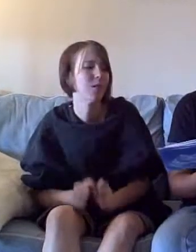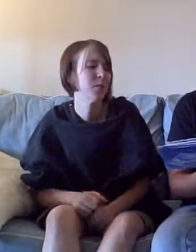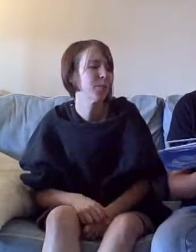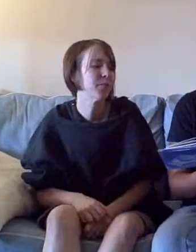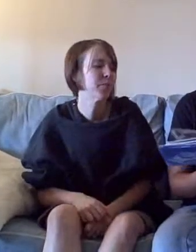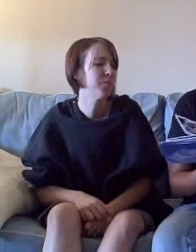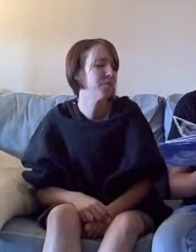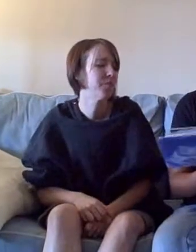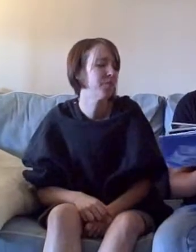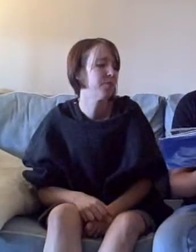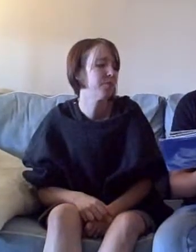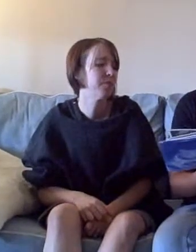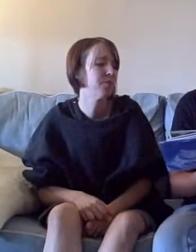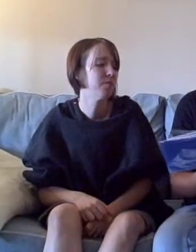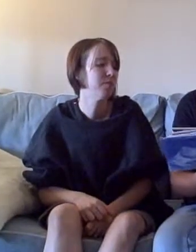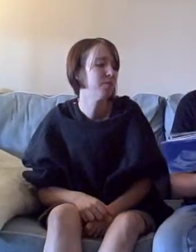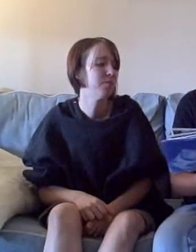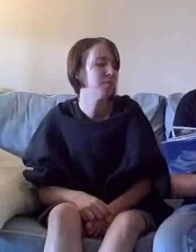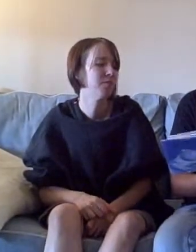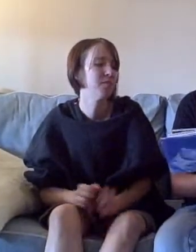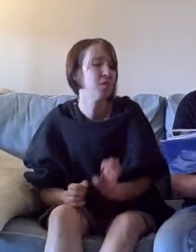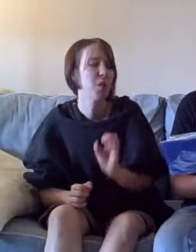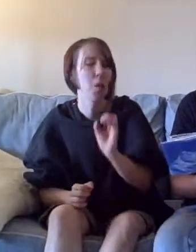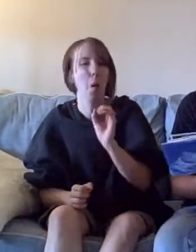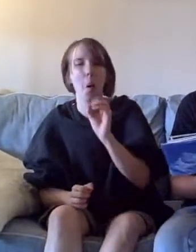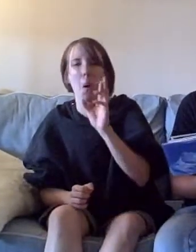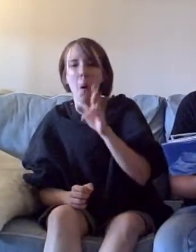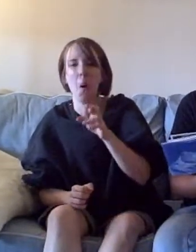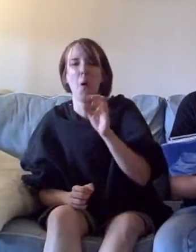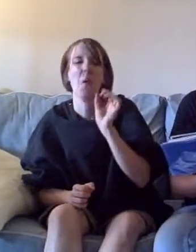Or a nasty ingrown toenail.